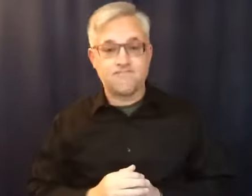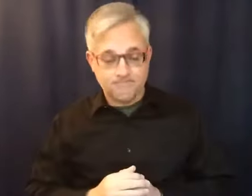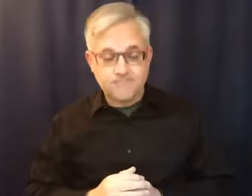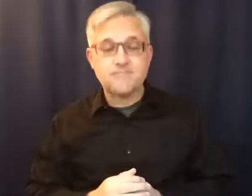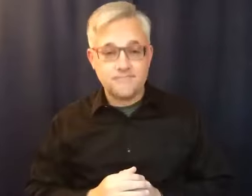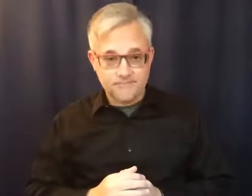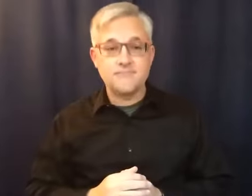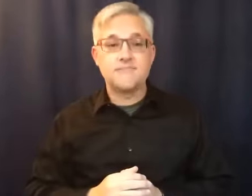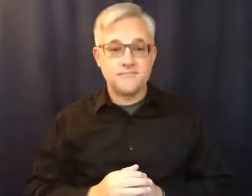I was a young woman.